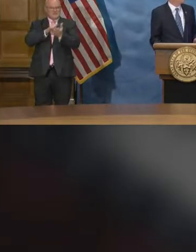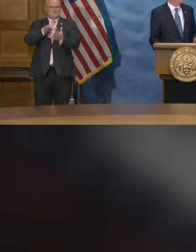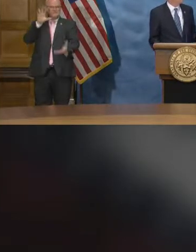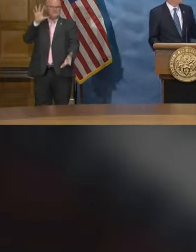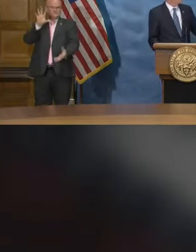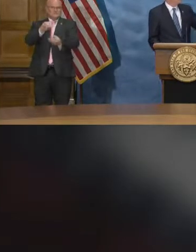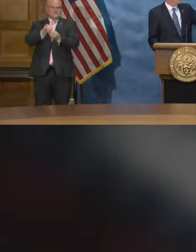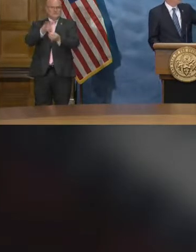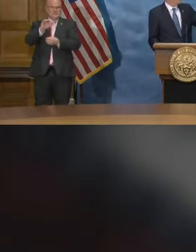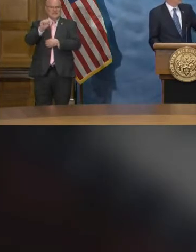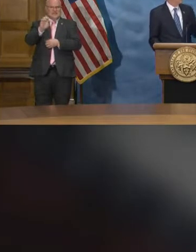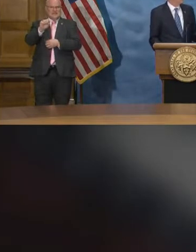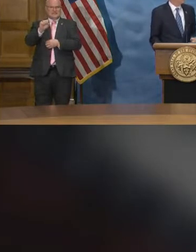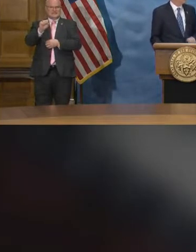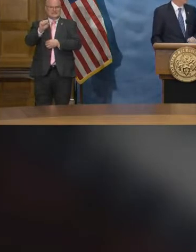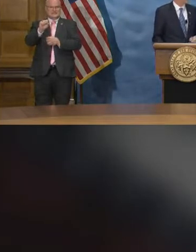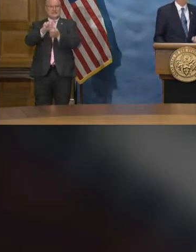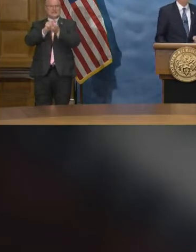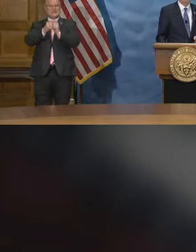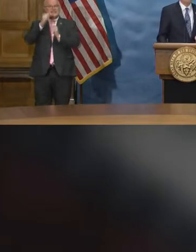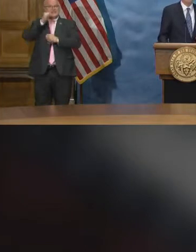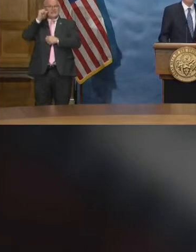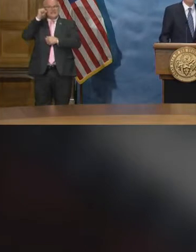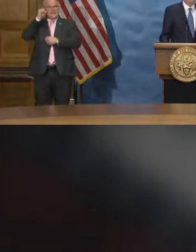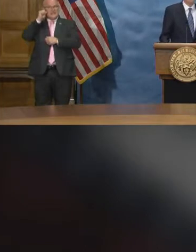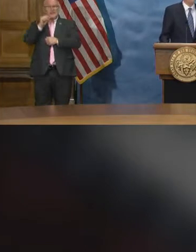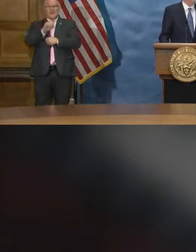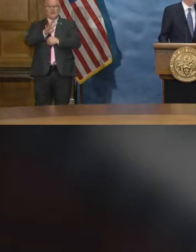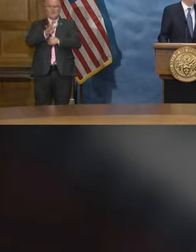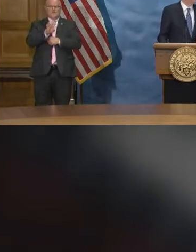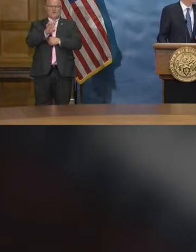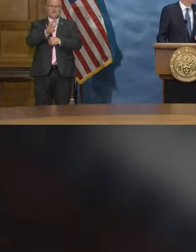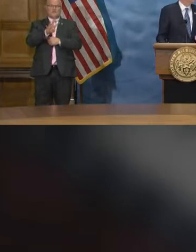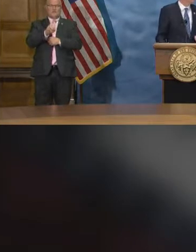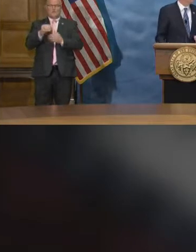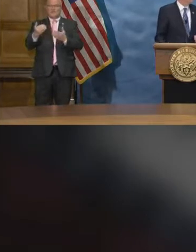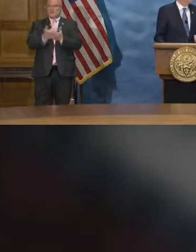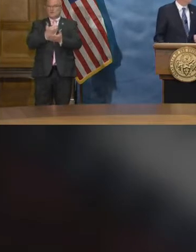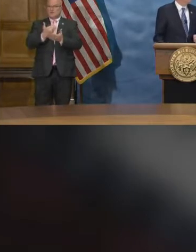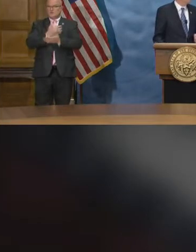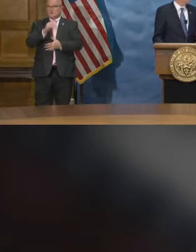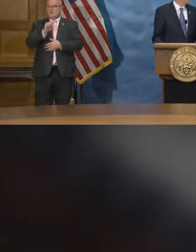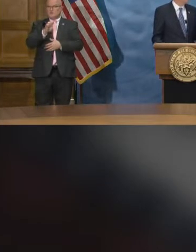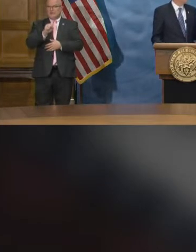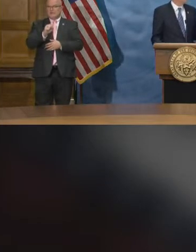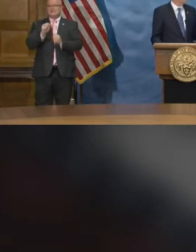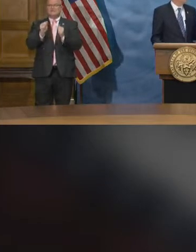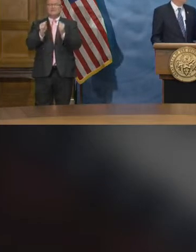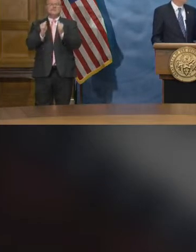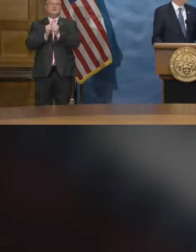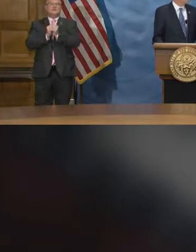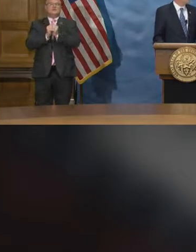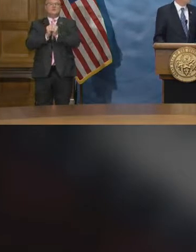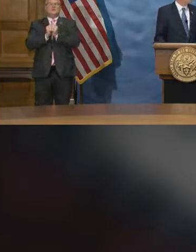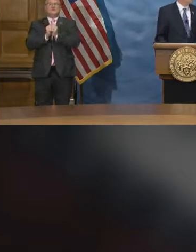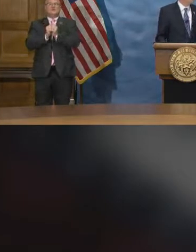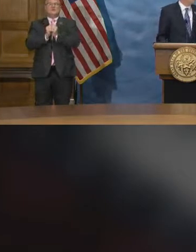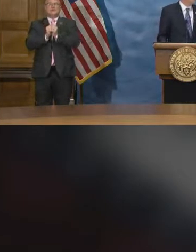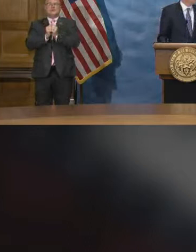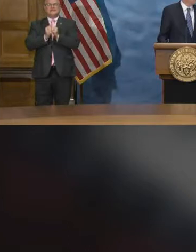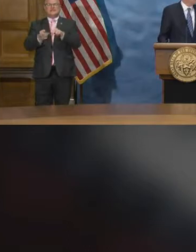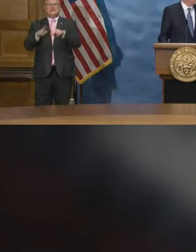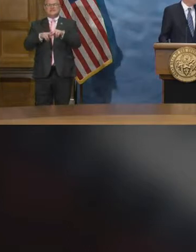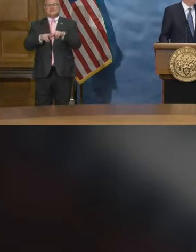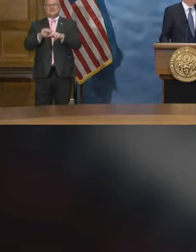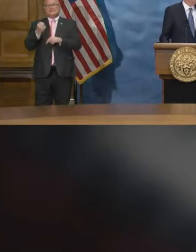total cases. And then the change from yesterday, have 440 new cases with increase